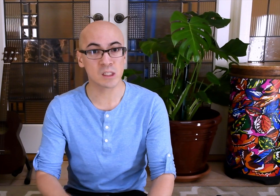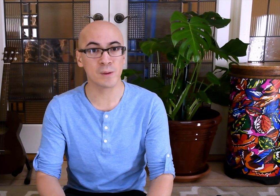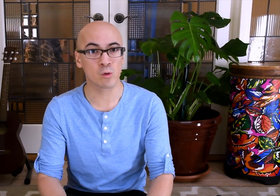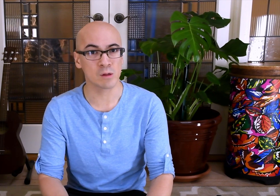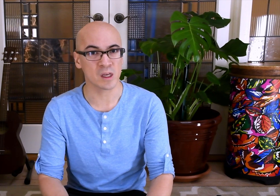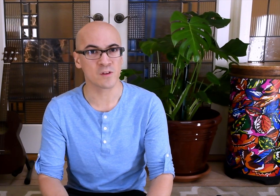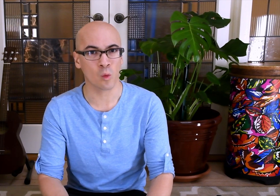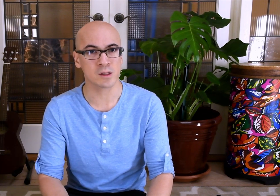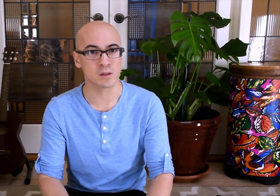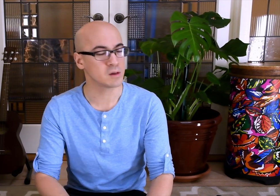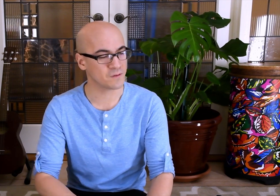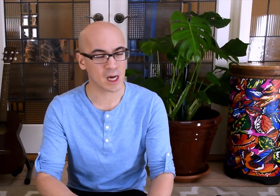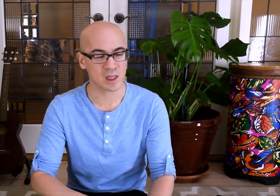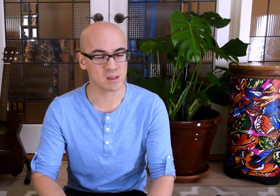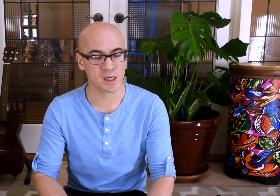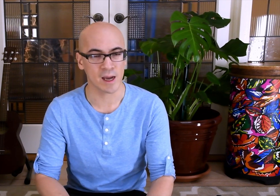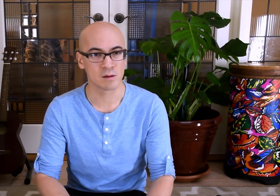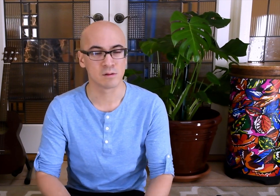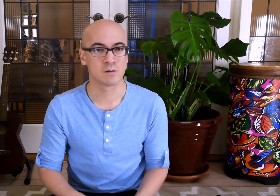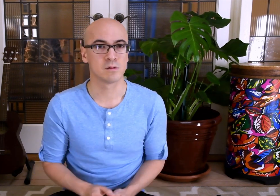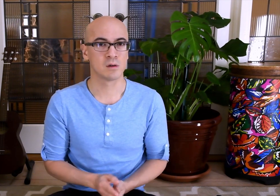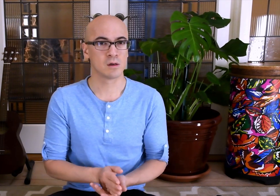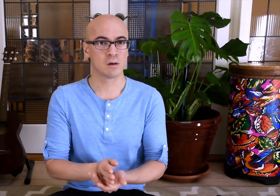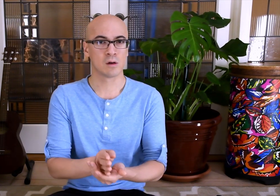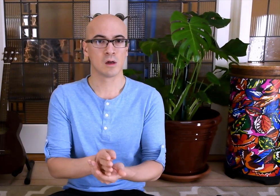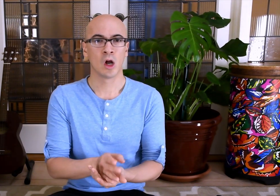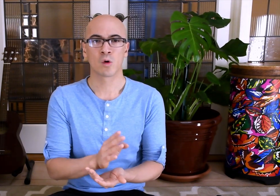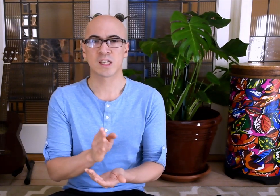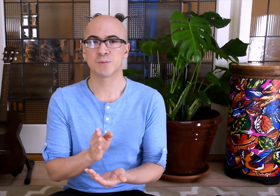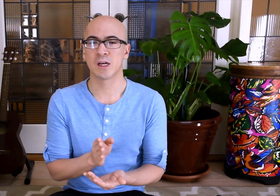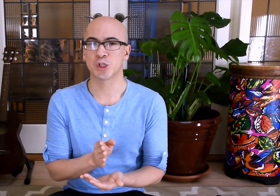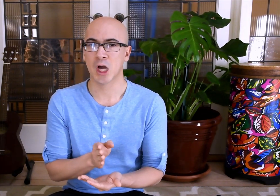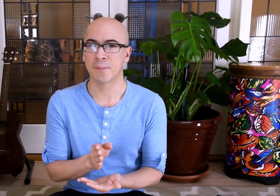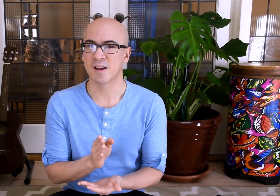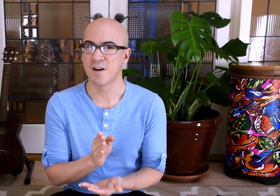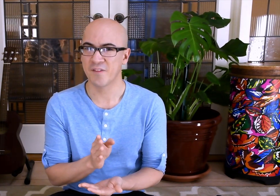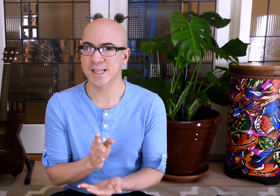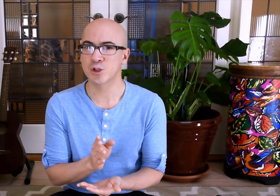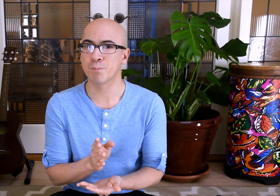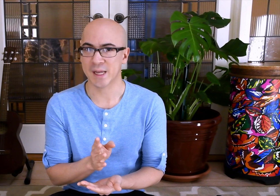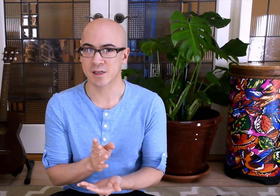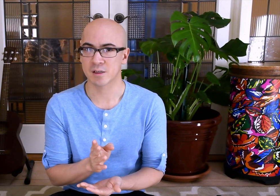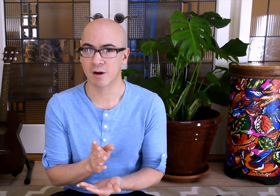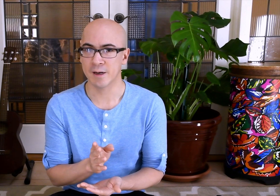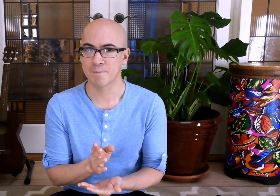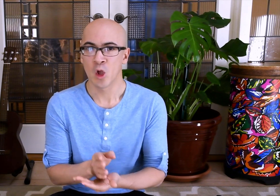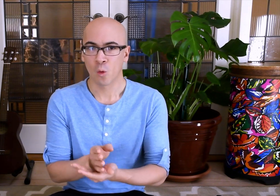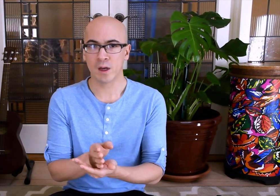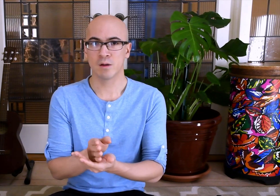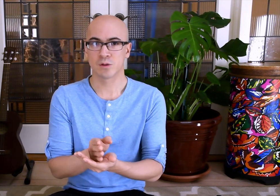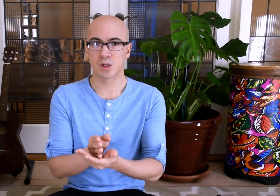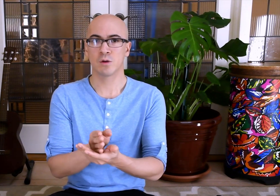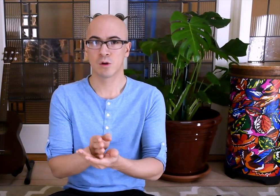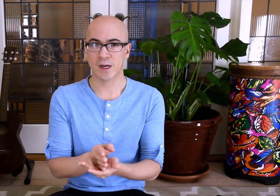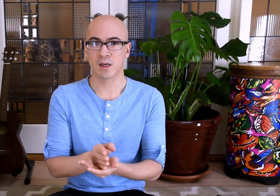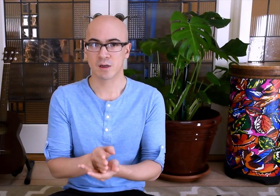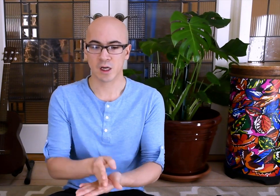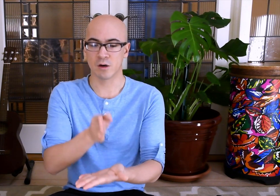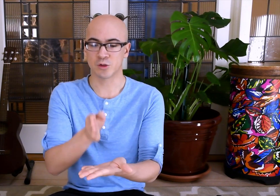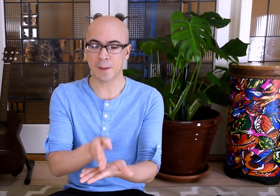speak with me if you want to. If not, that's okay. We're going chop at a faster beat. All right. One, two, ready, go. Chop,